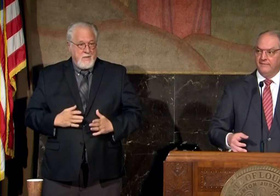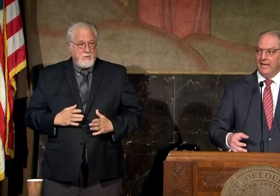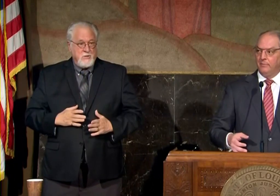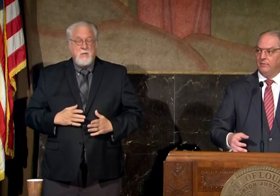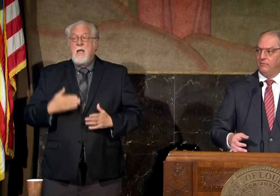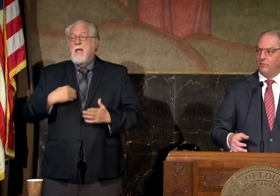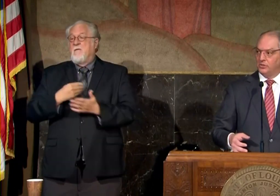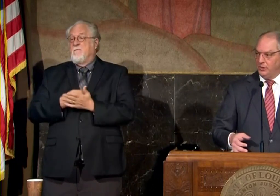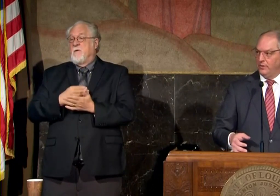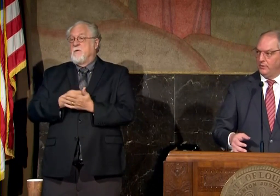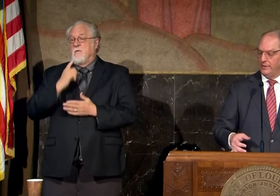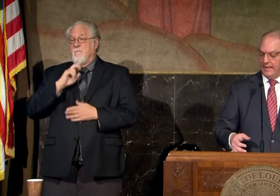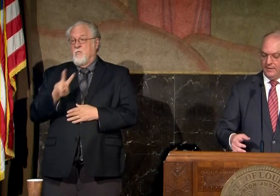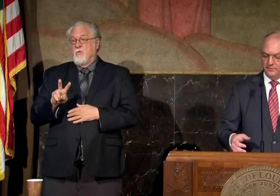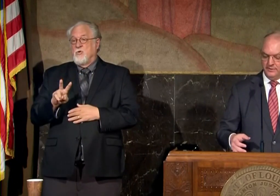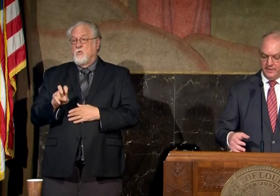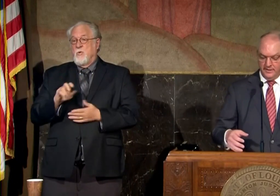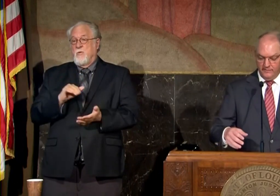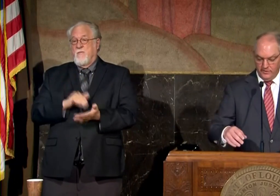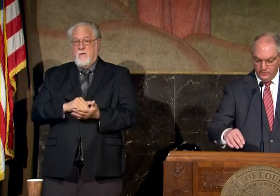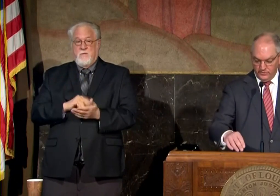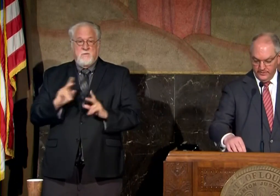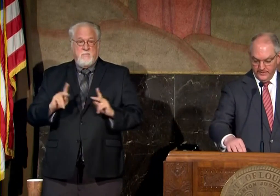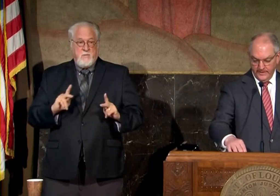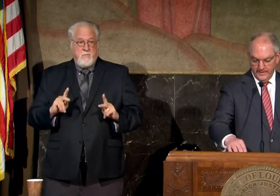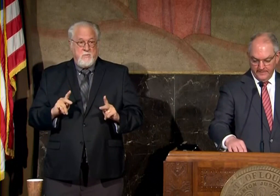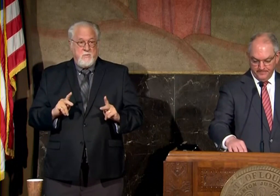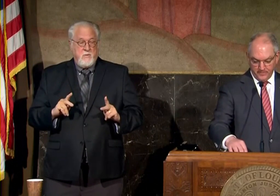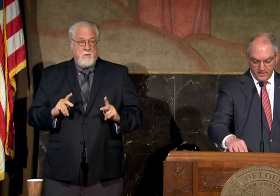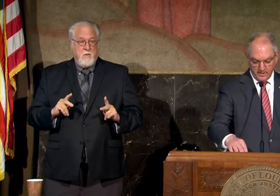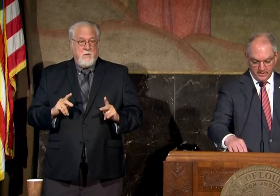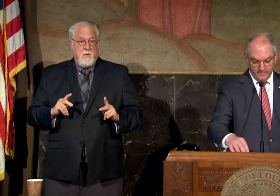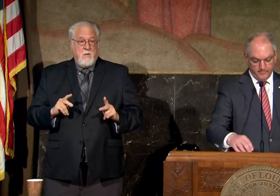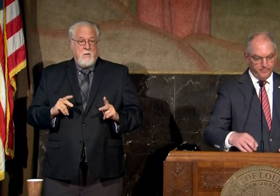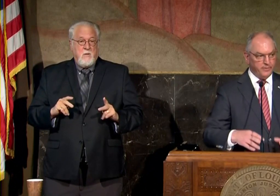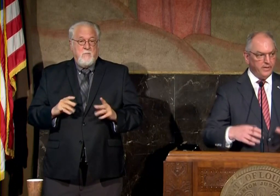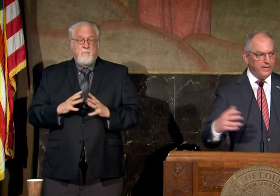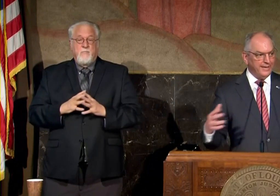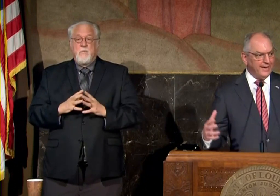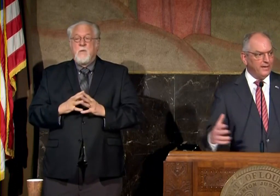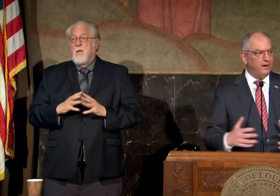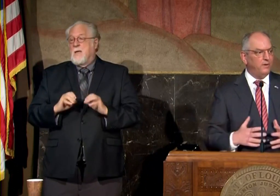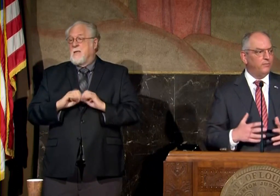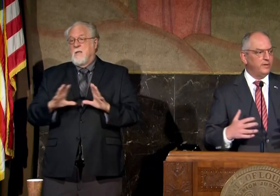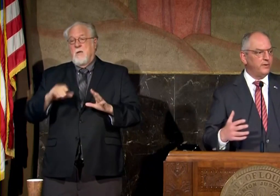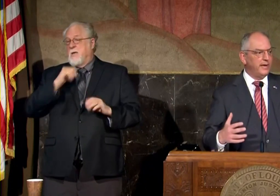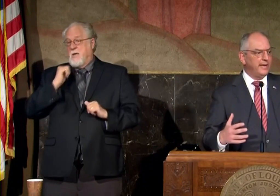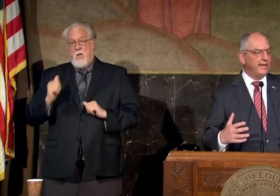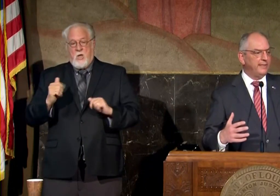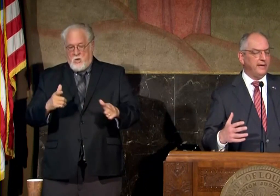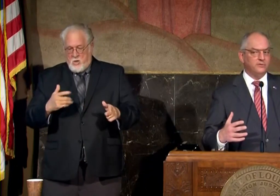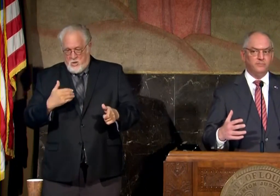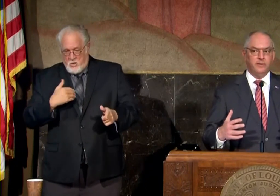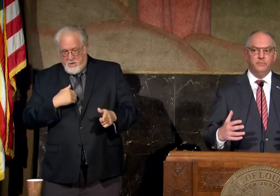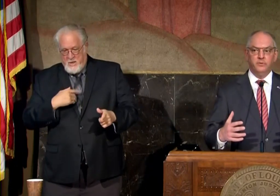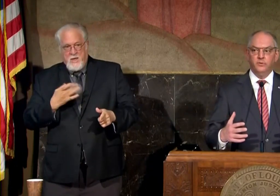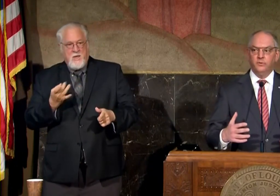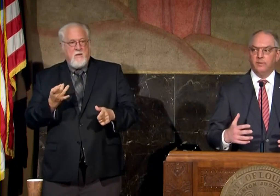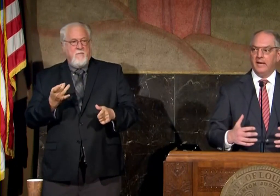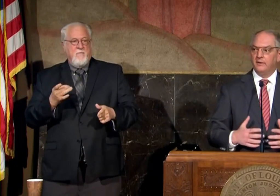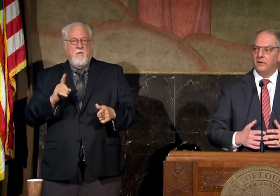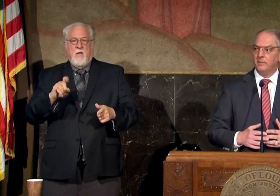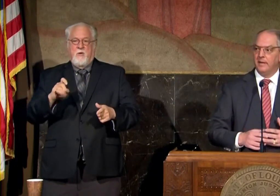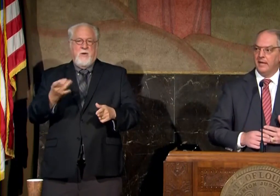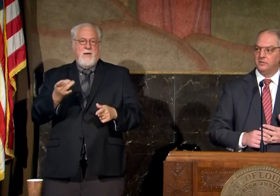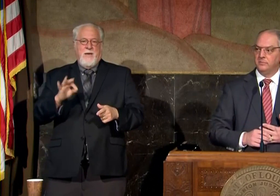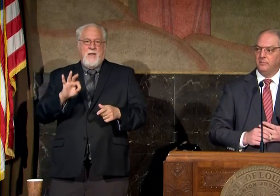funding available for 200 000 individuals um clearly not all 189 000 people who